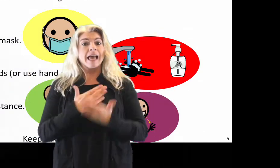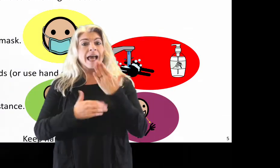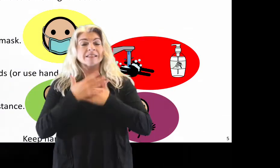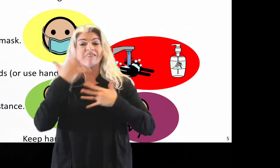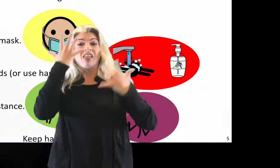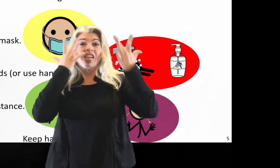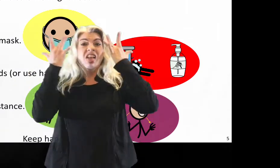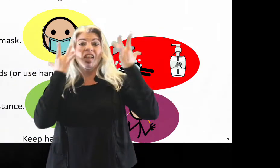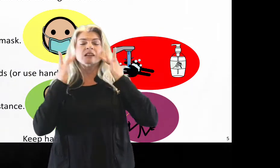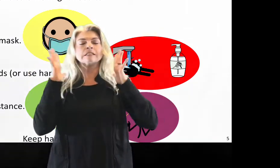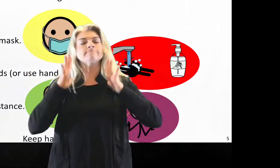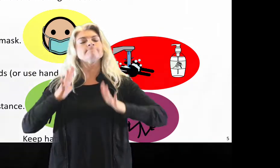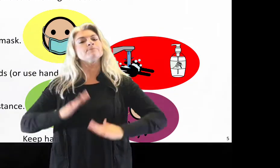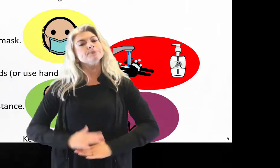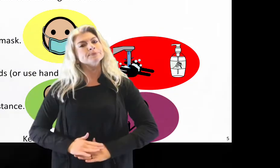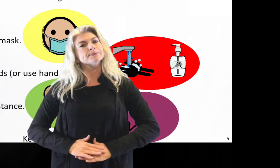Keep hands off our face.